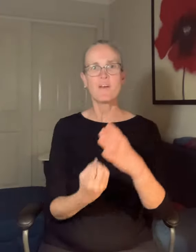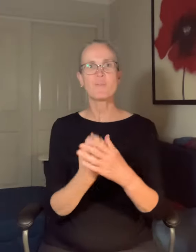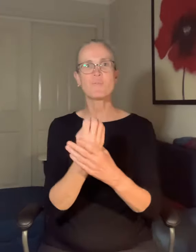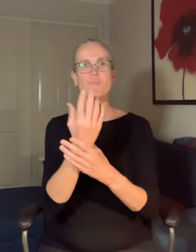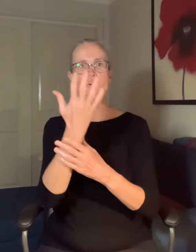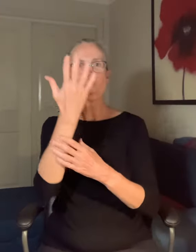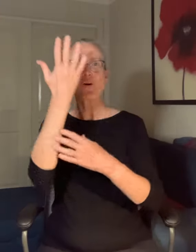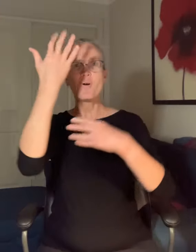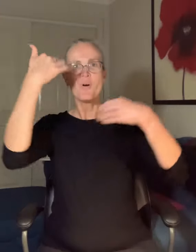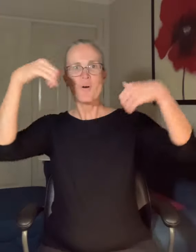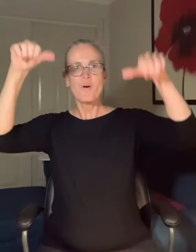and grow,